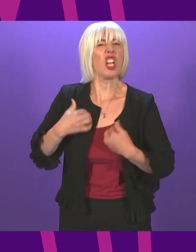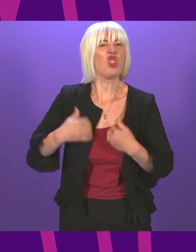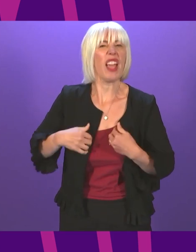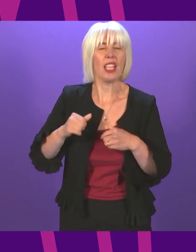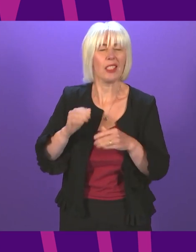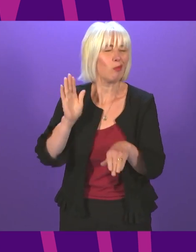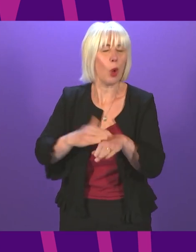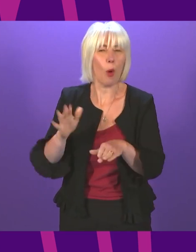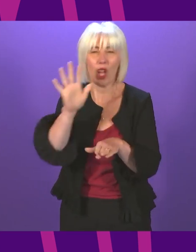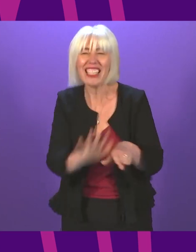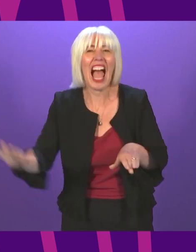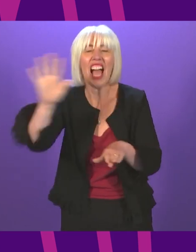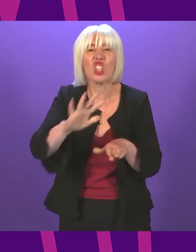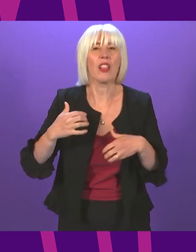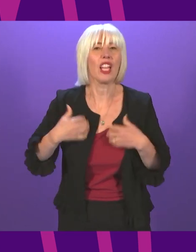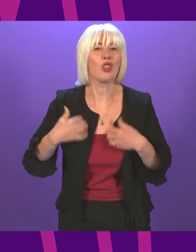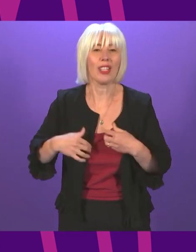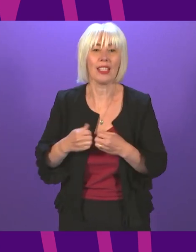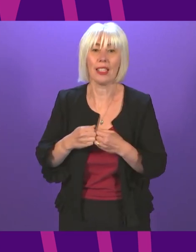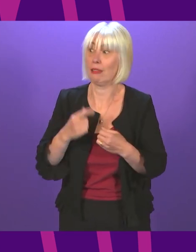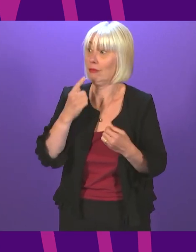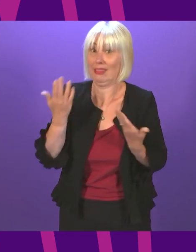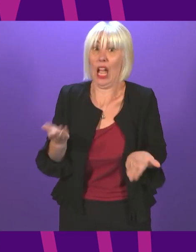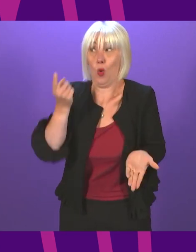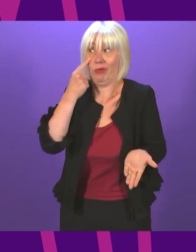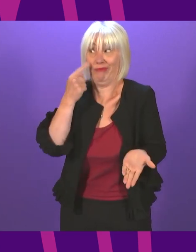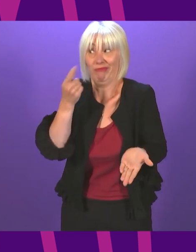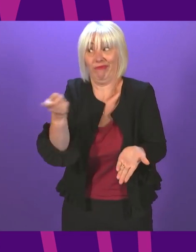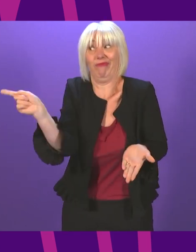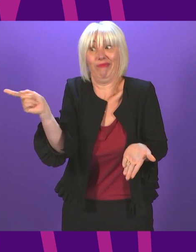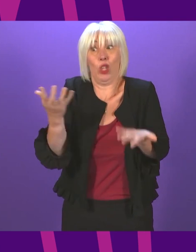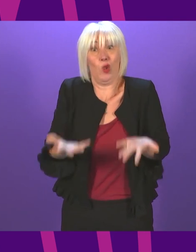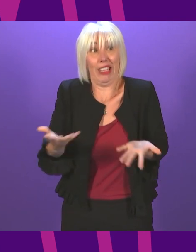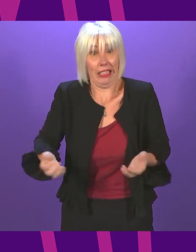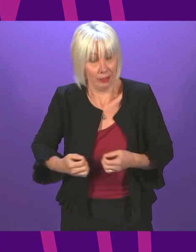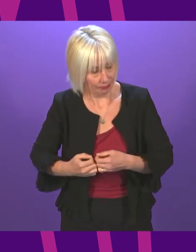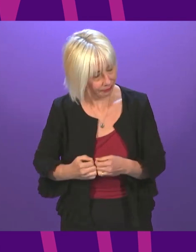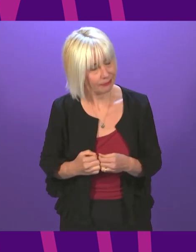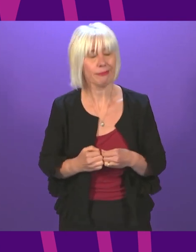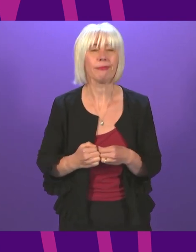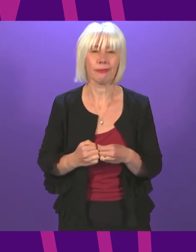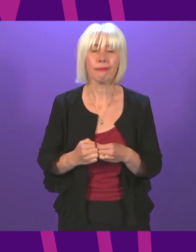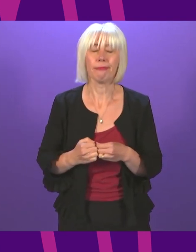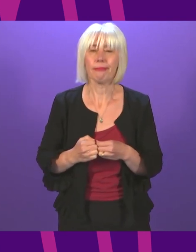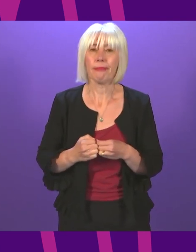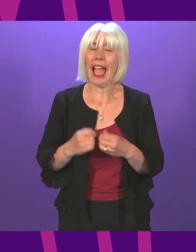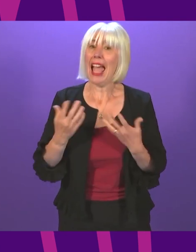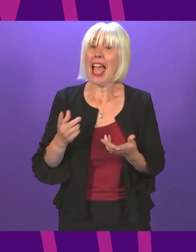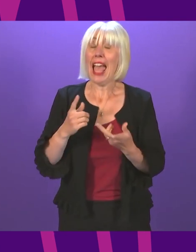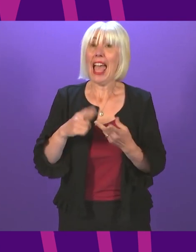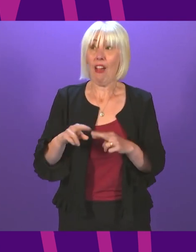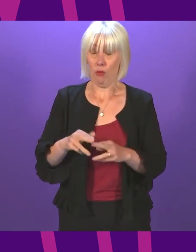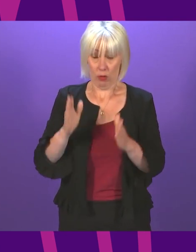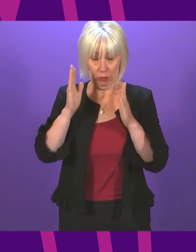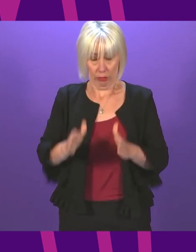interest. Perhaps I am seeing evidence of it already today. If we are to meet the moment, presiding